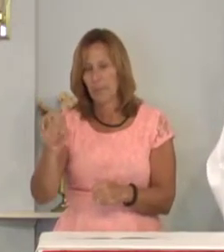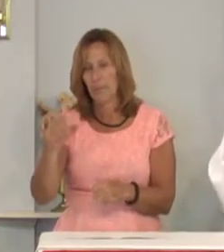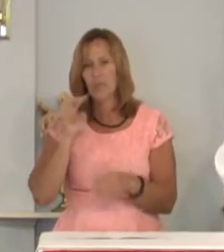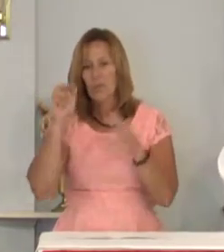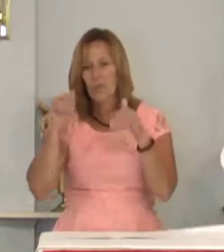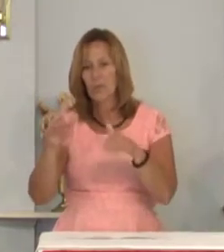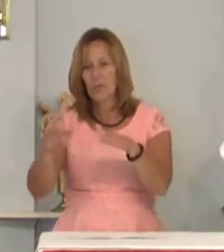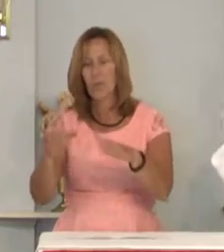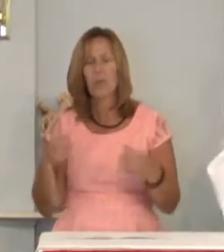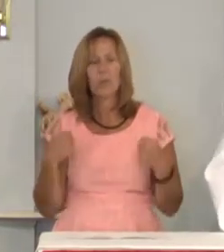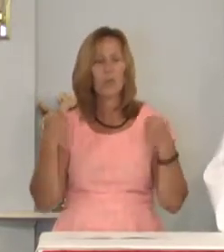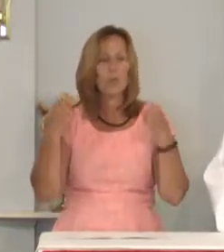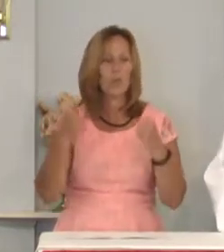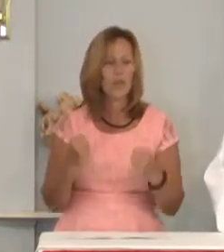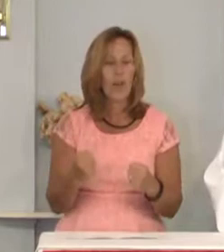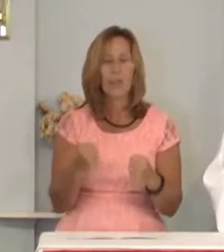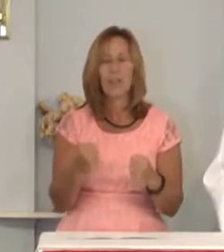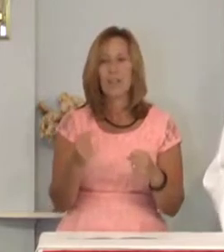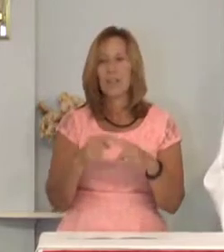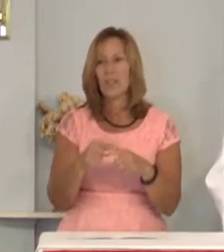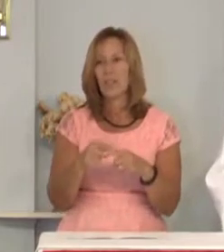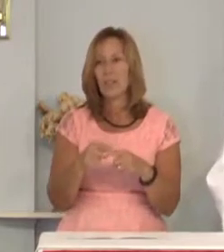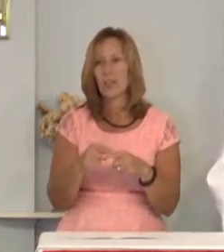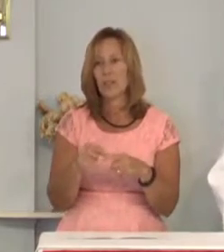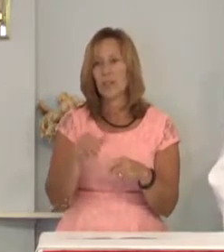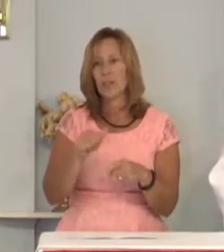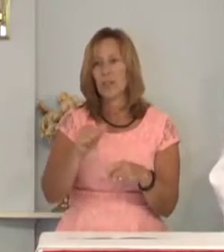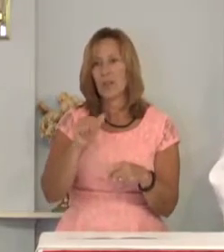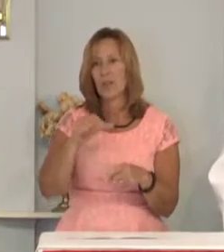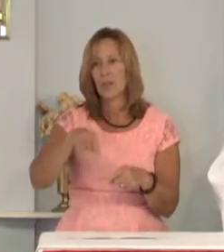We were driving over to the aquarium.